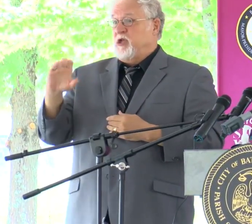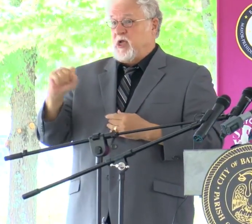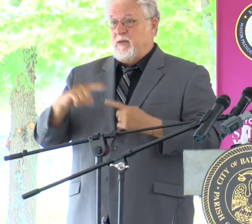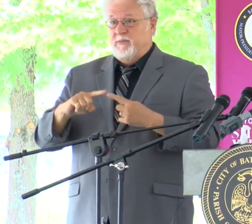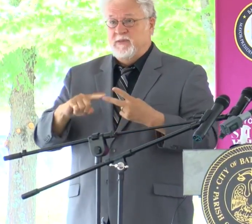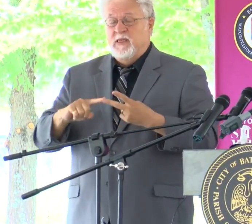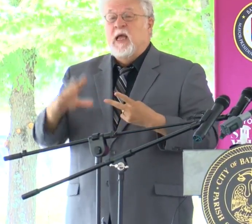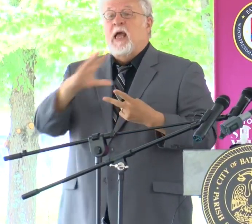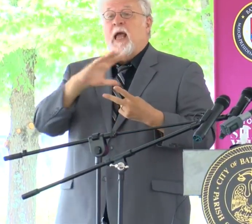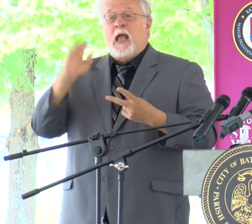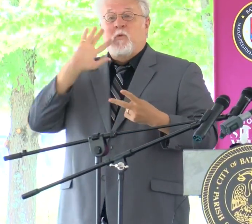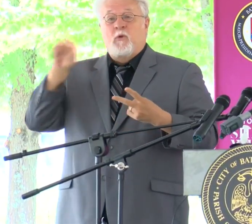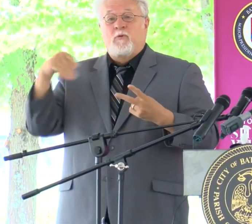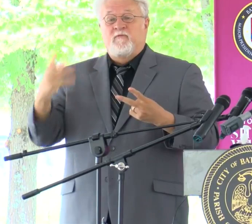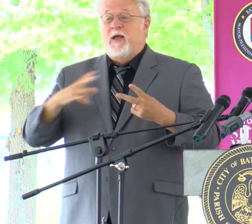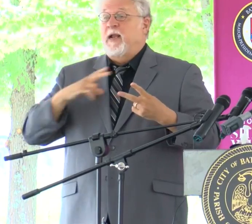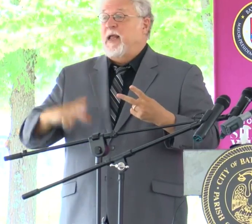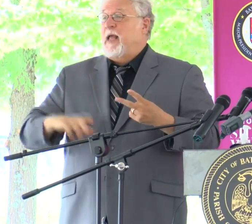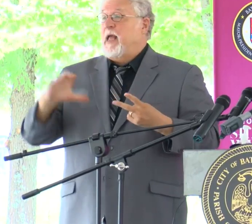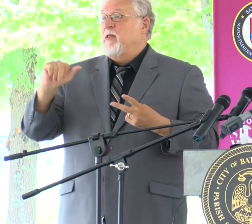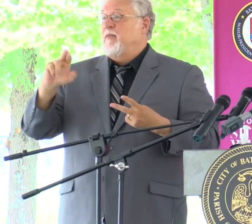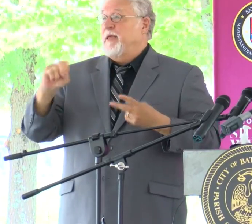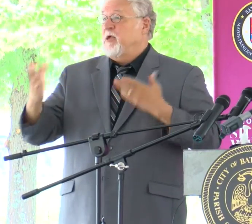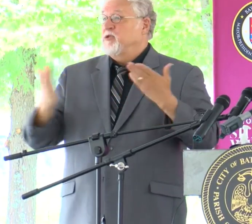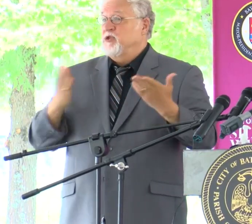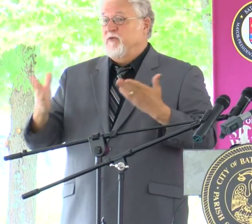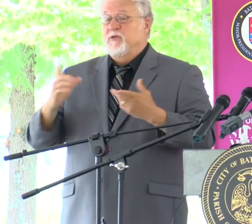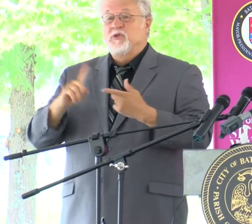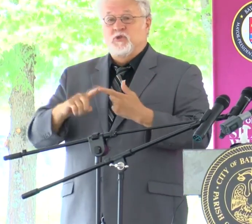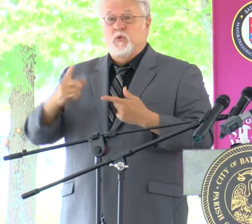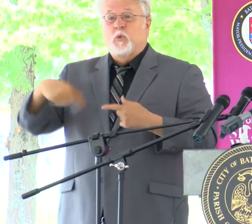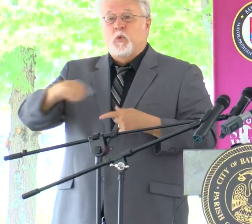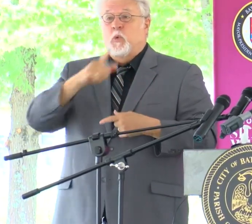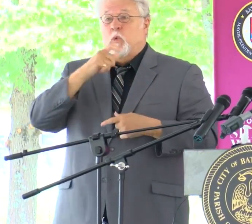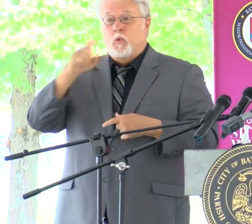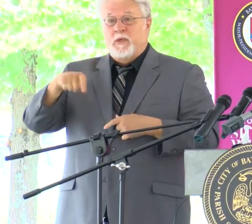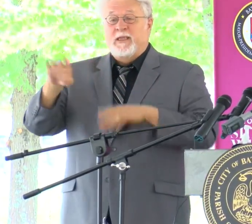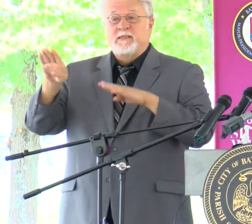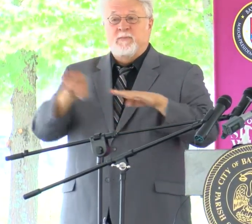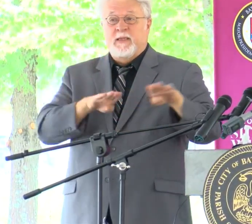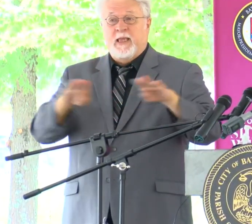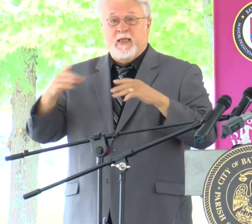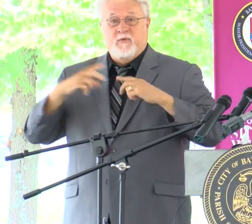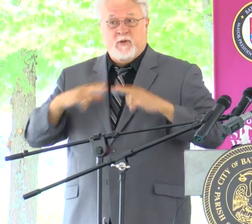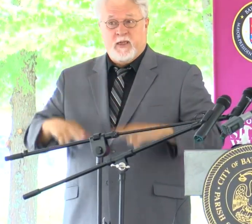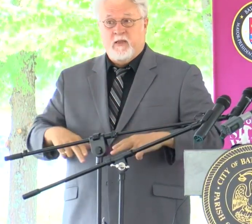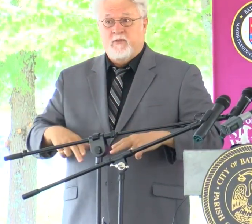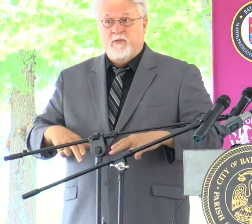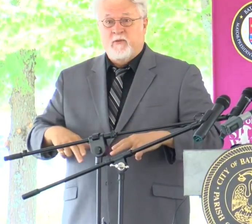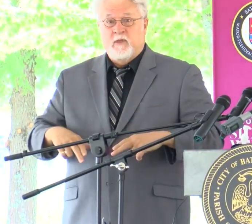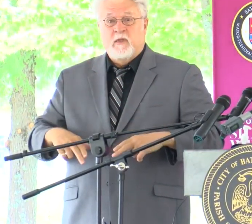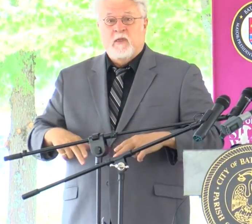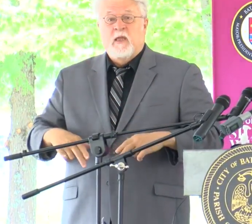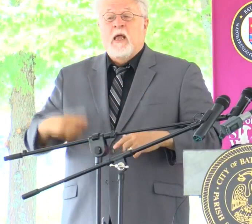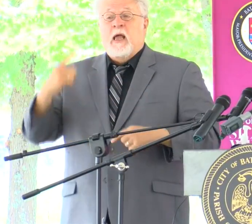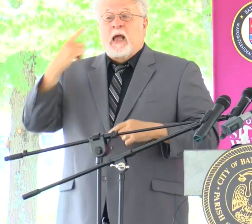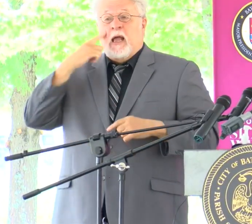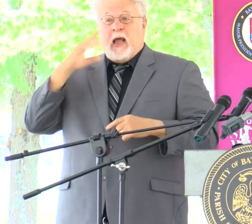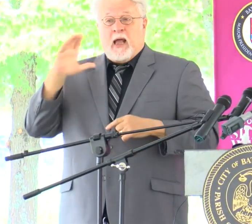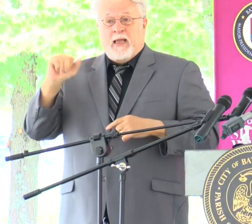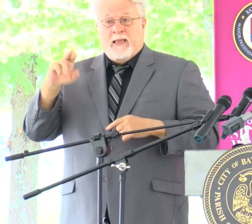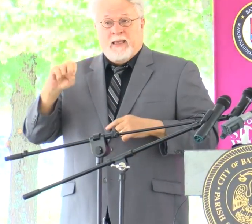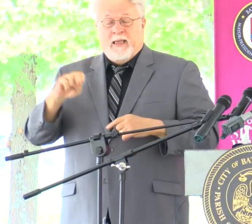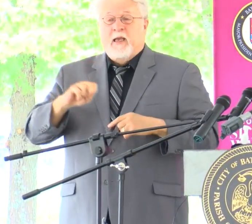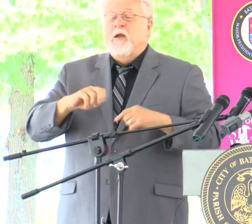and will provide health care services to those needing behavioral health, eye care, and primary